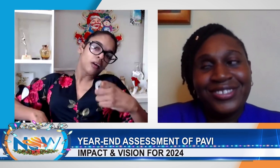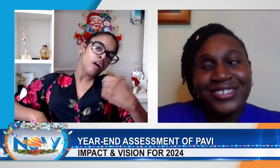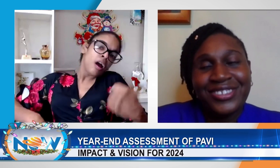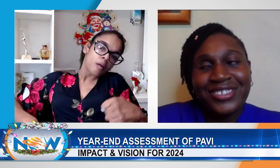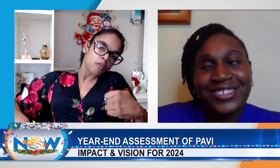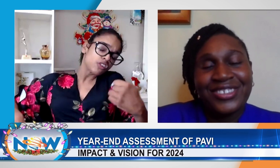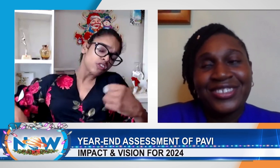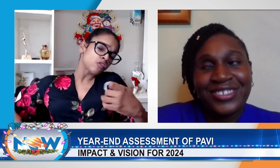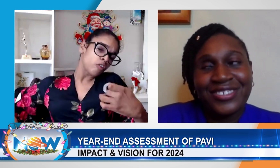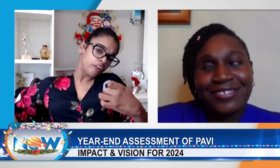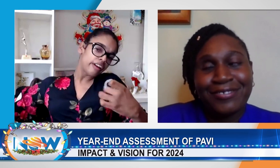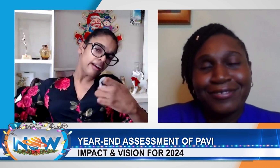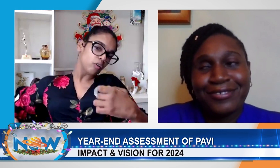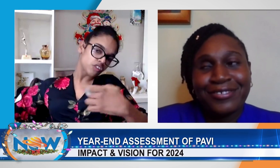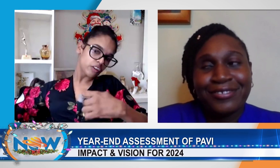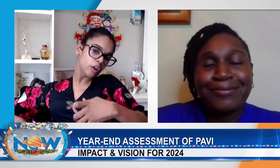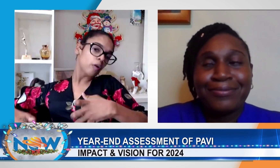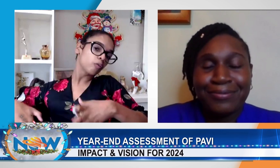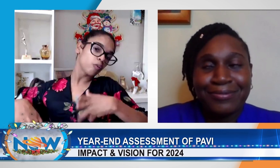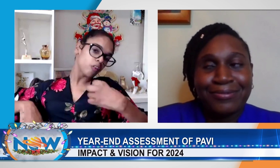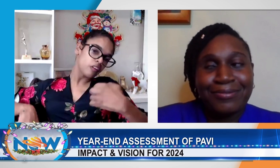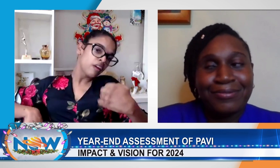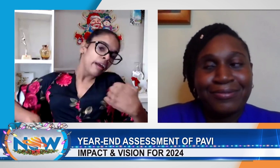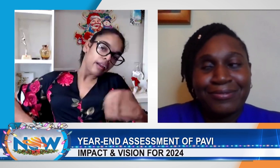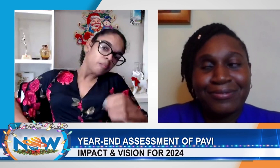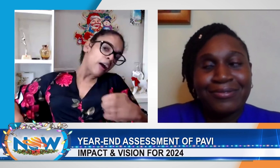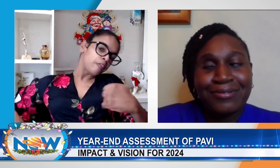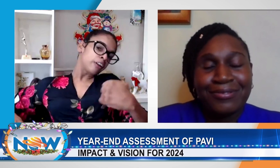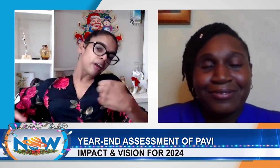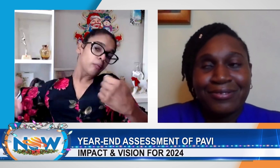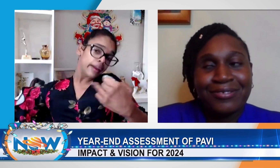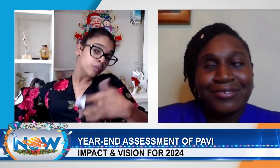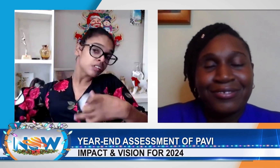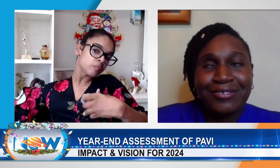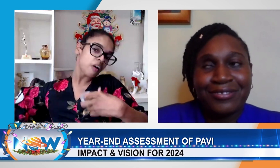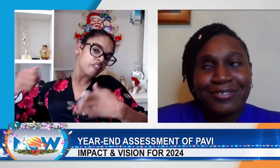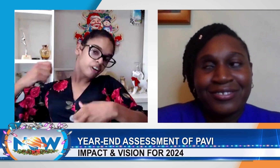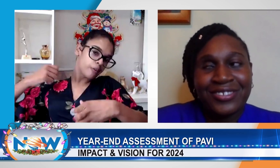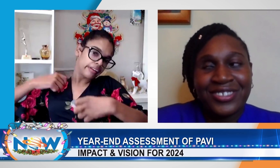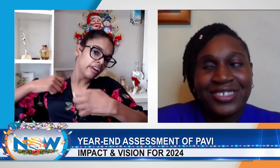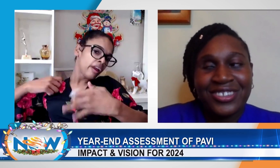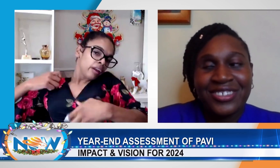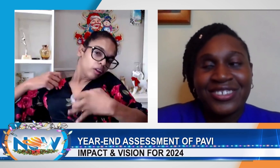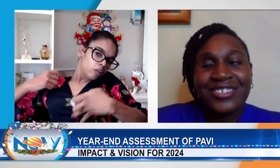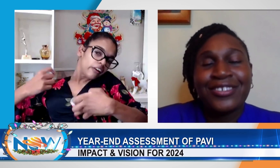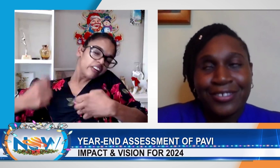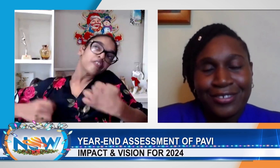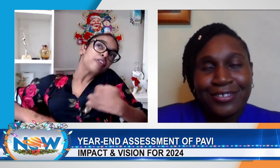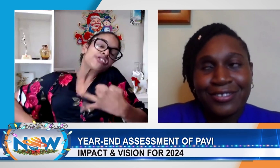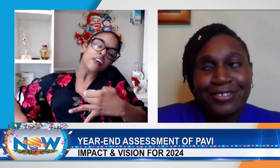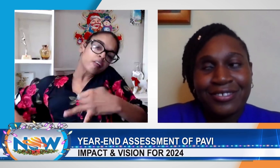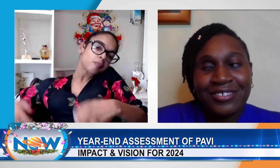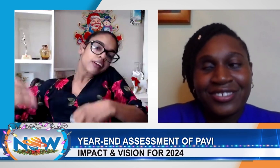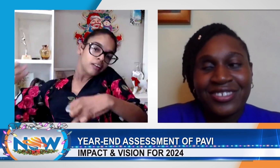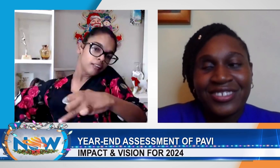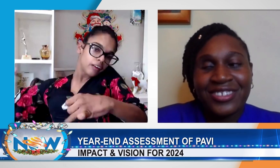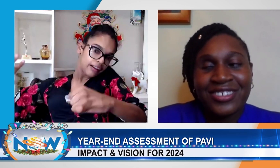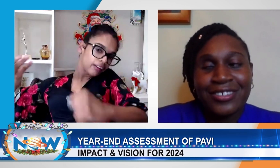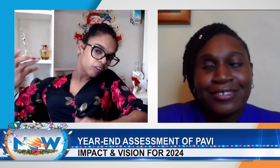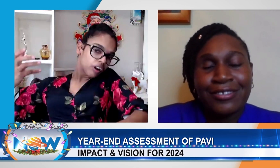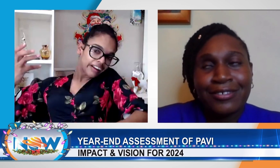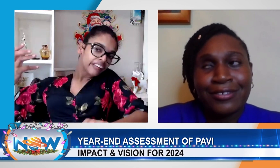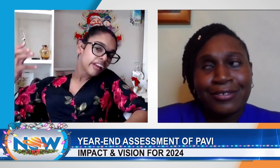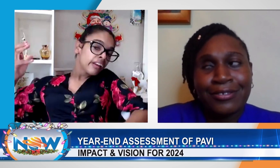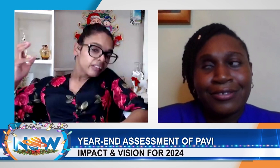a little bit about your story, and also your role in Pavi, and where you see Pavi going, you know, in the future, being,